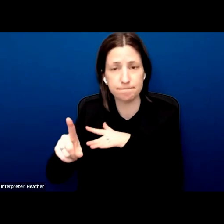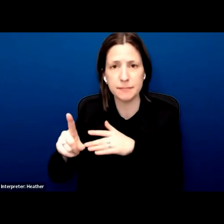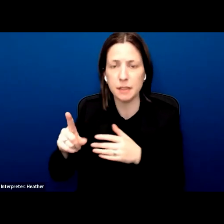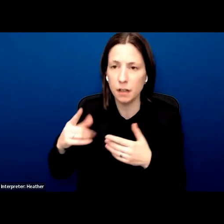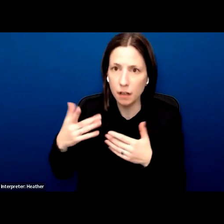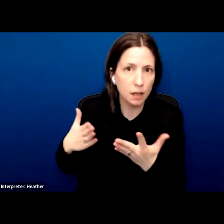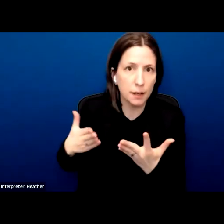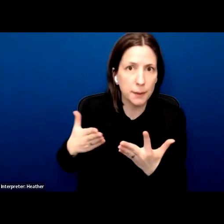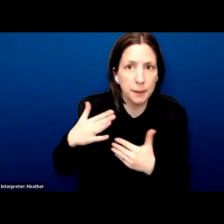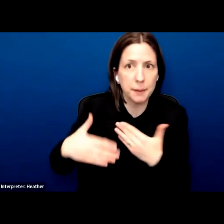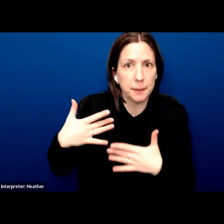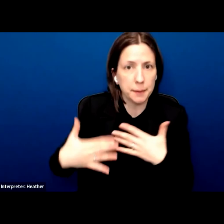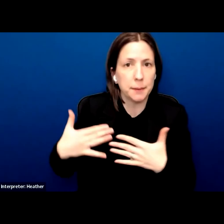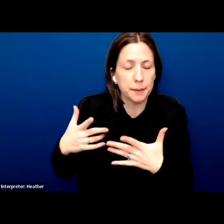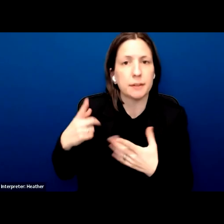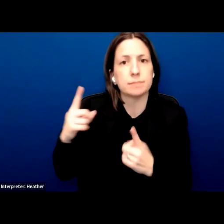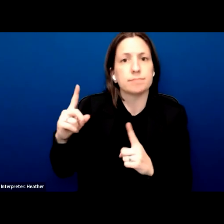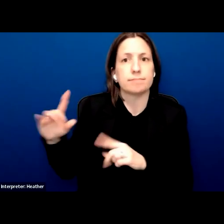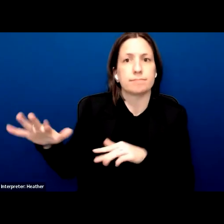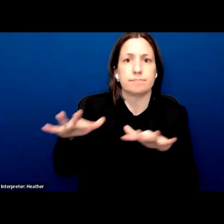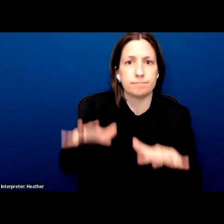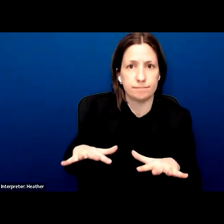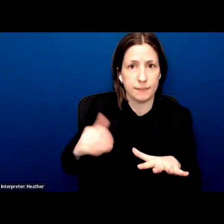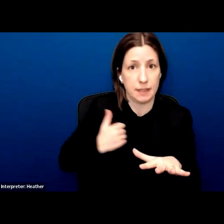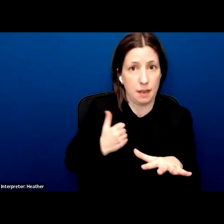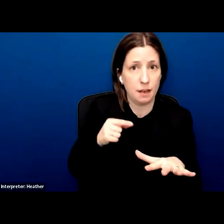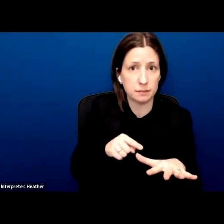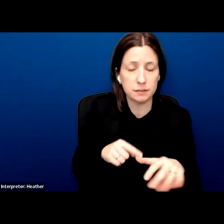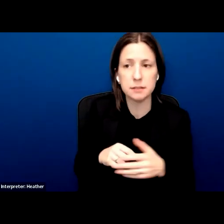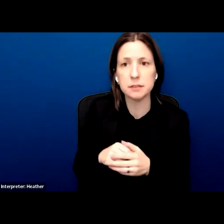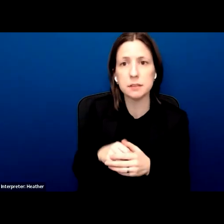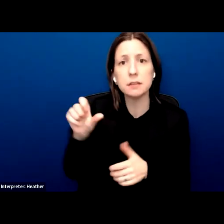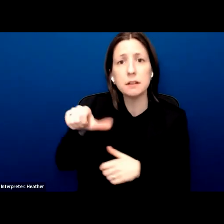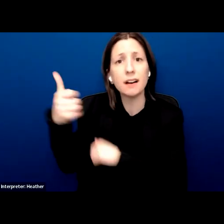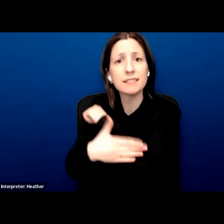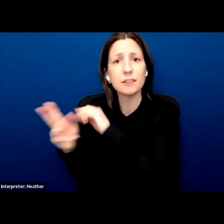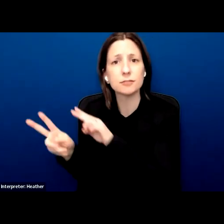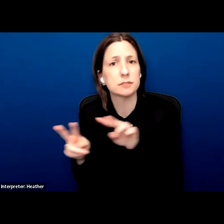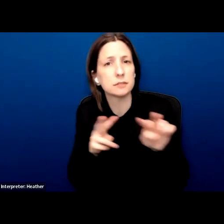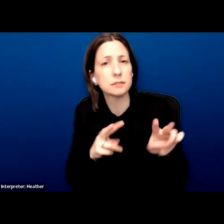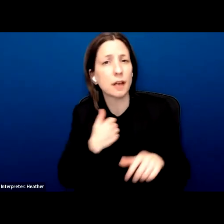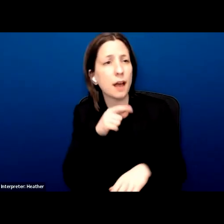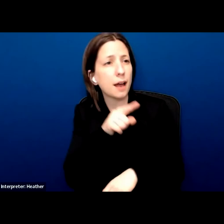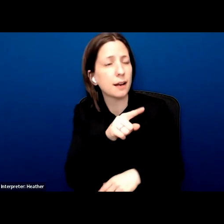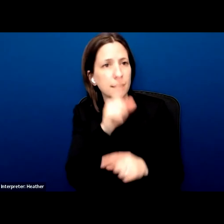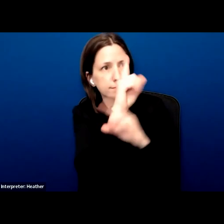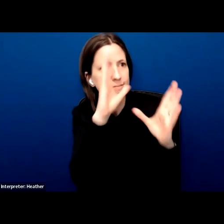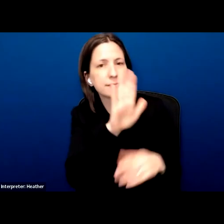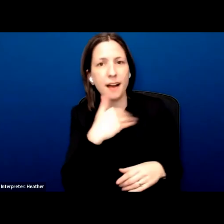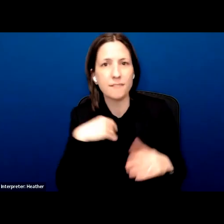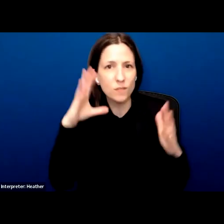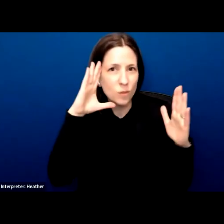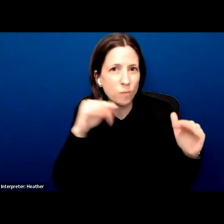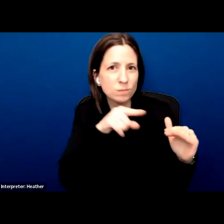to Canada. And for vulnerable families, the image of Canada abroad is a country of hope and a country that believes in human rights for all.